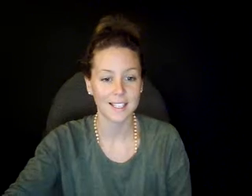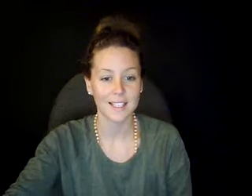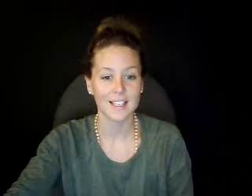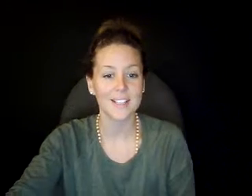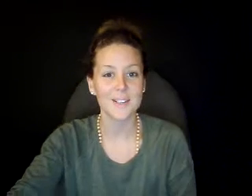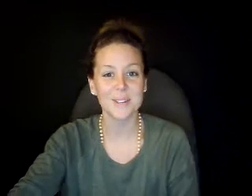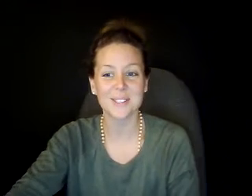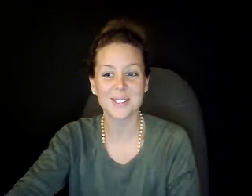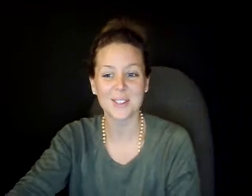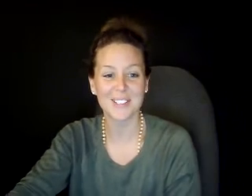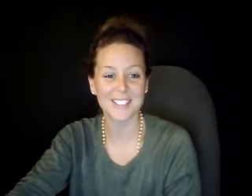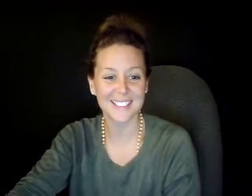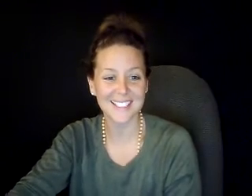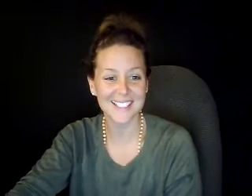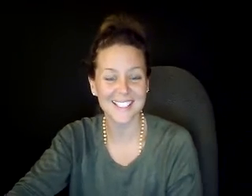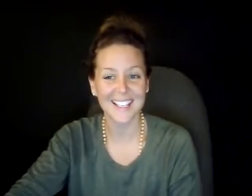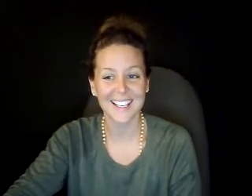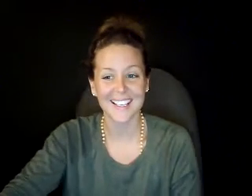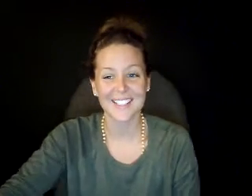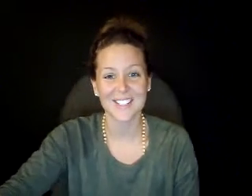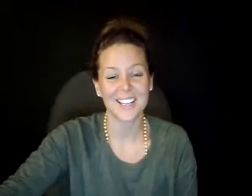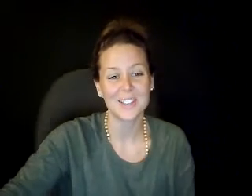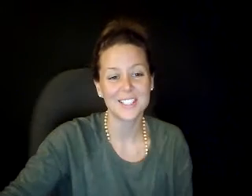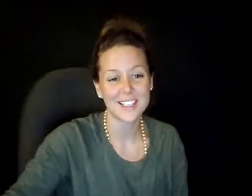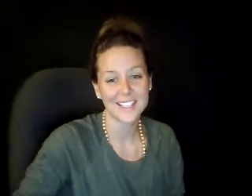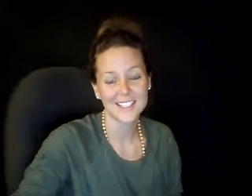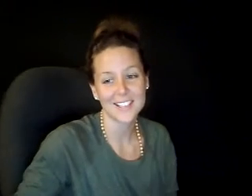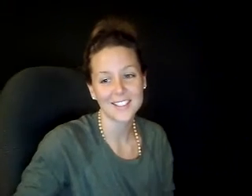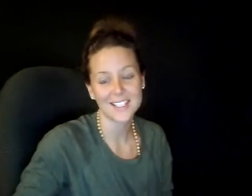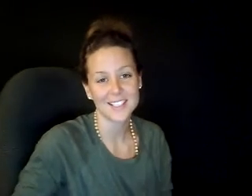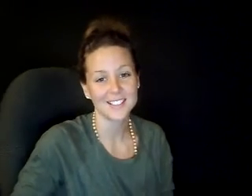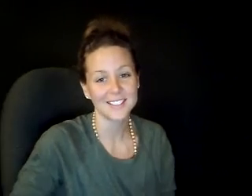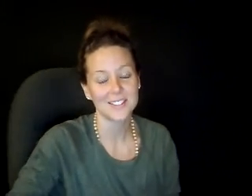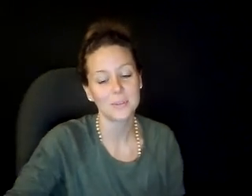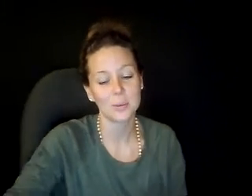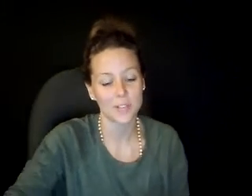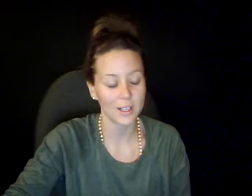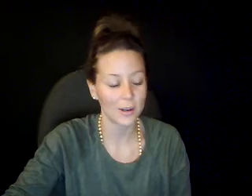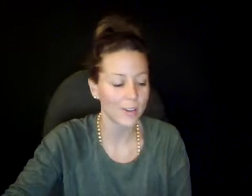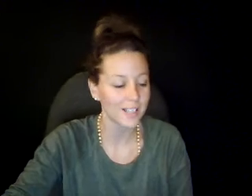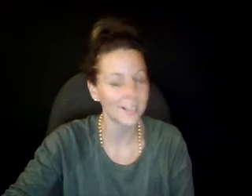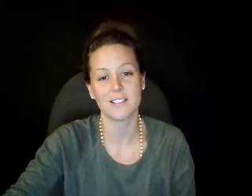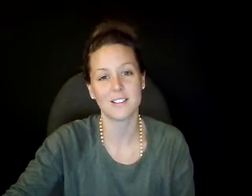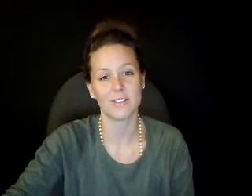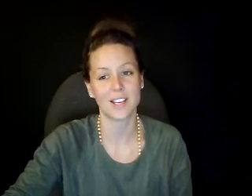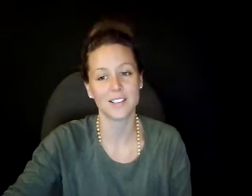Hello beautiful souls. So today we are sharing in another lesson. We're moving right into the phase